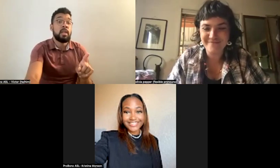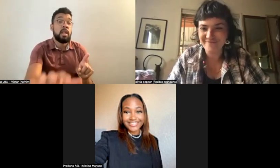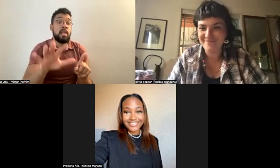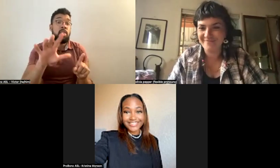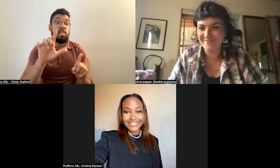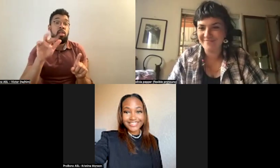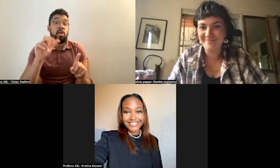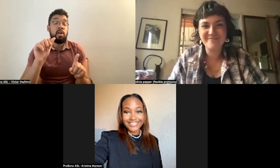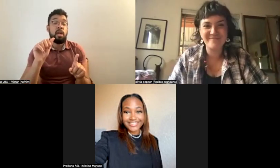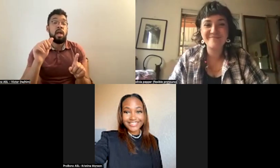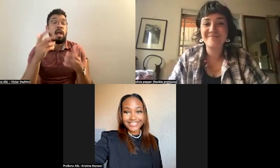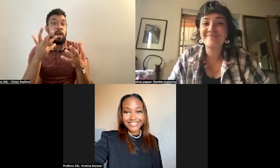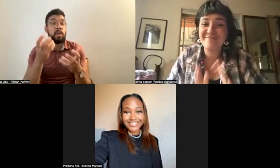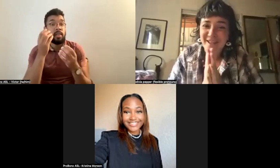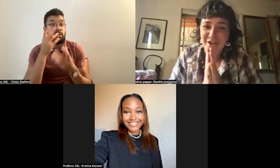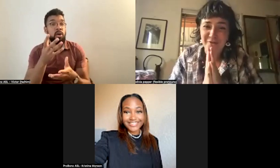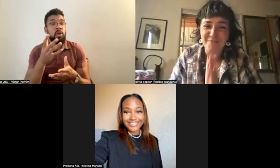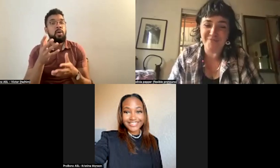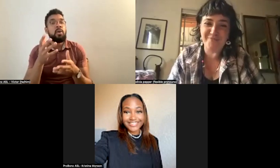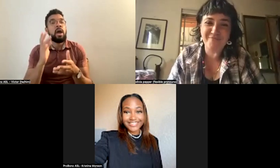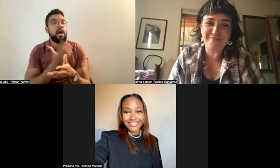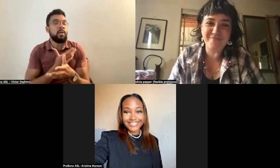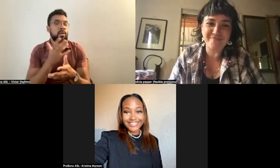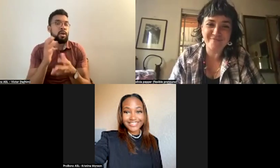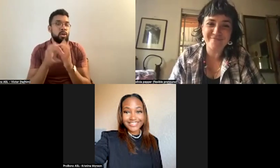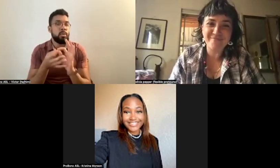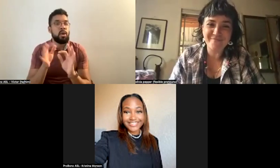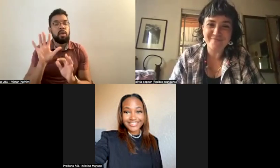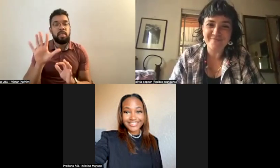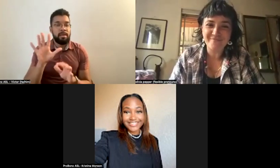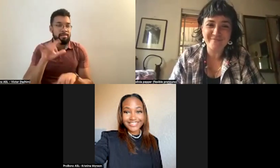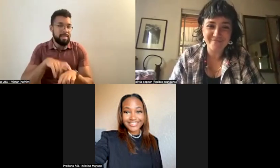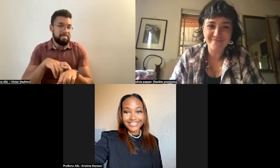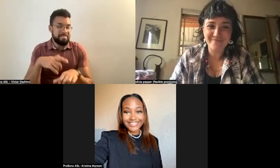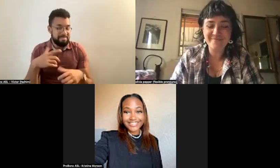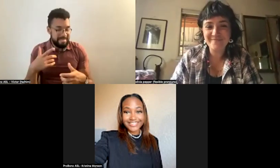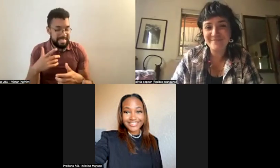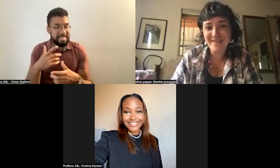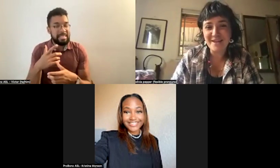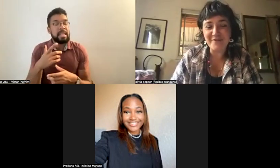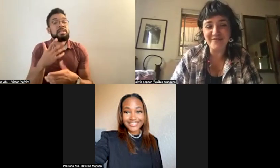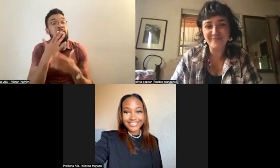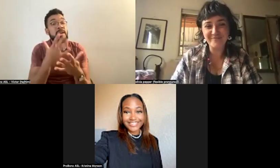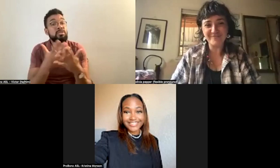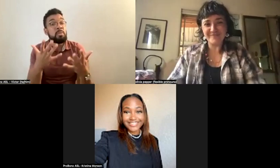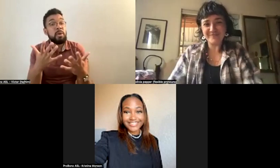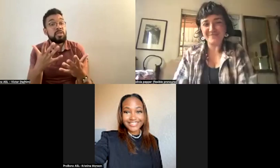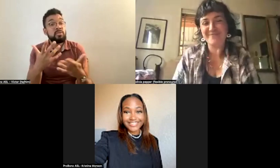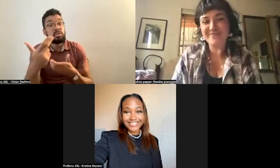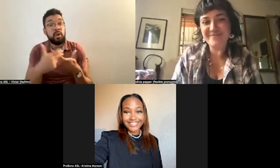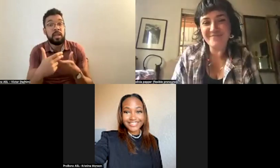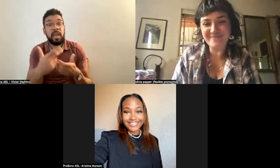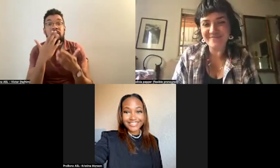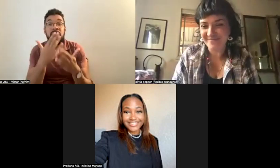aware of the, interpreters time. Oh, thank you so much for joining us. Thank you all for